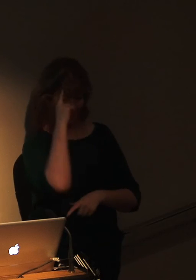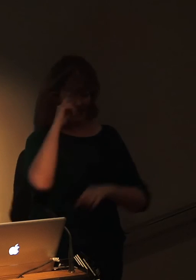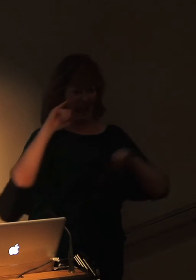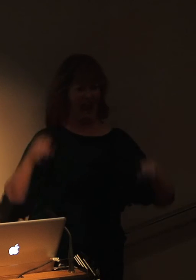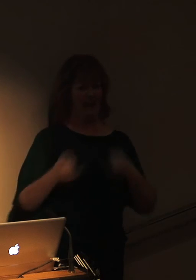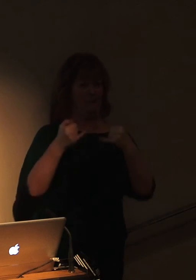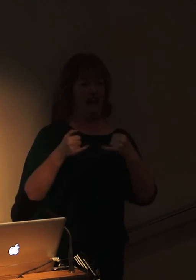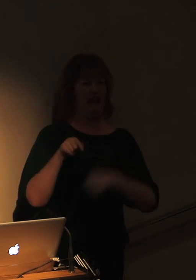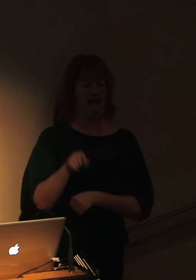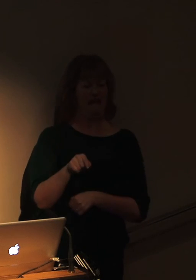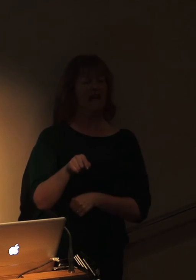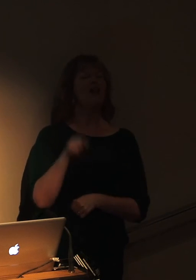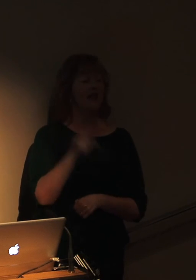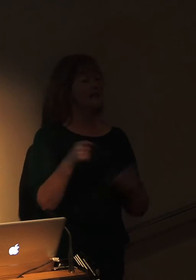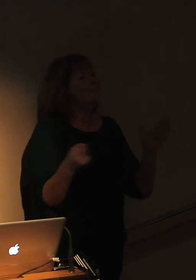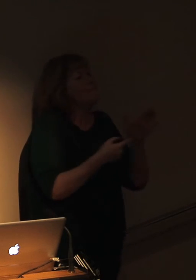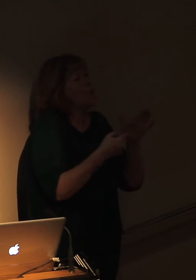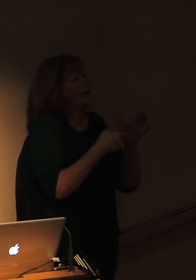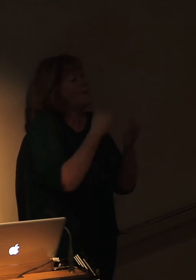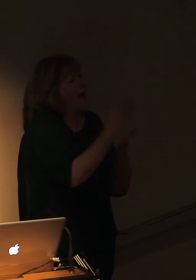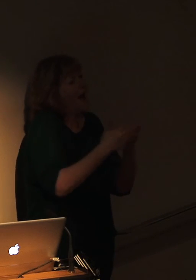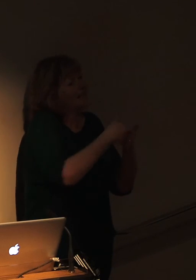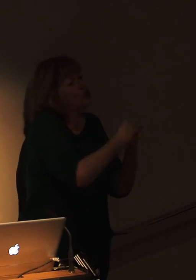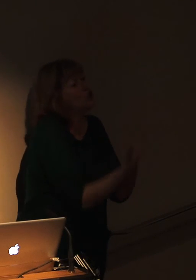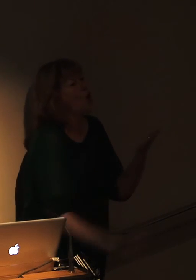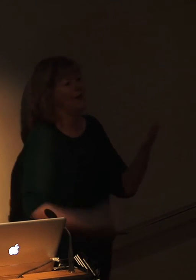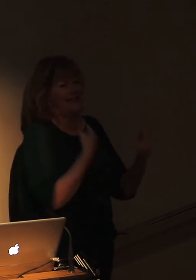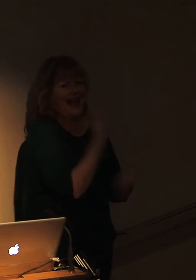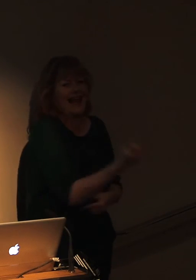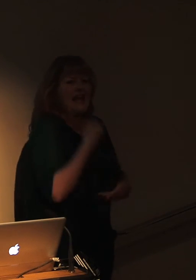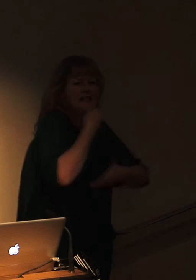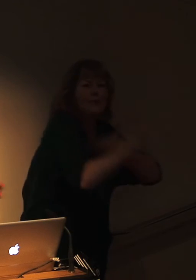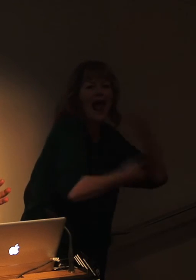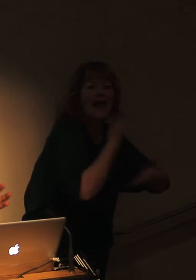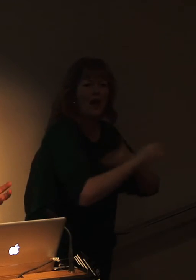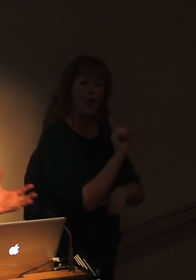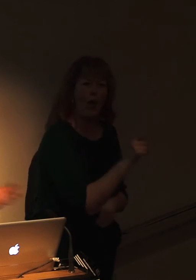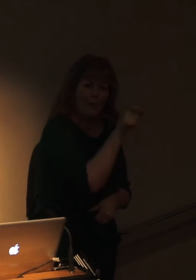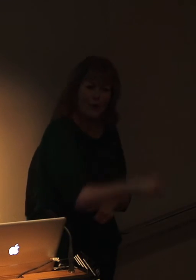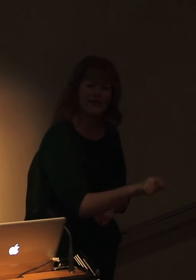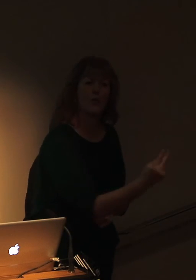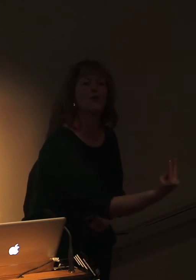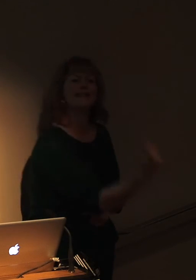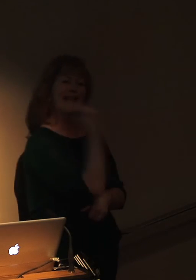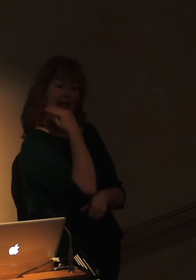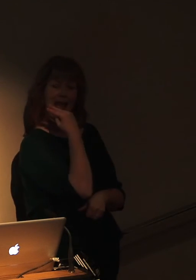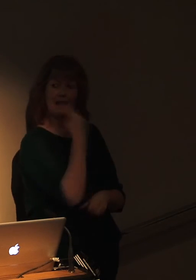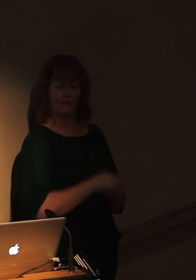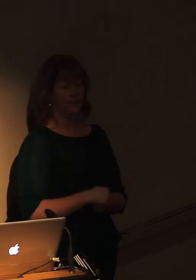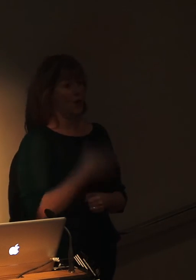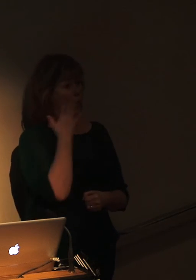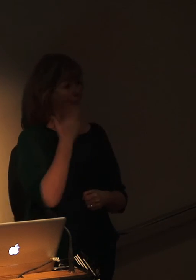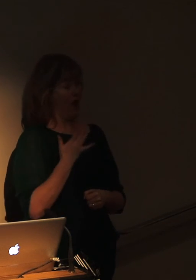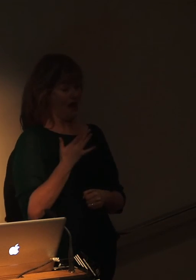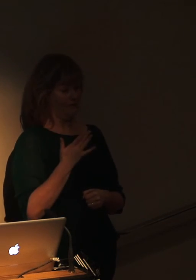a really important part of storytelling. And when it comes down to, when you look at the fact that I started making natural history documentaries,